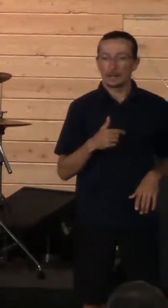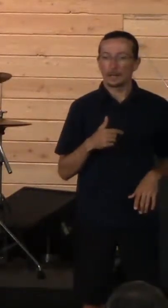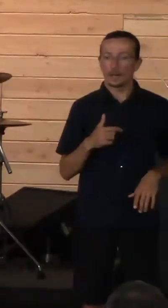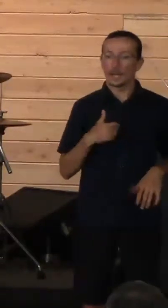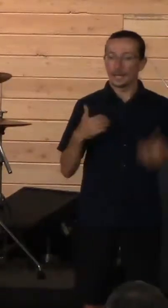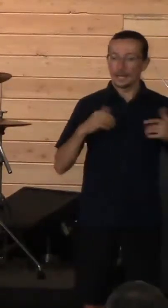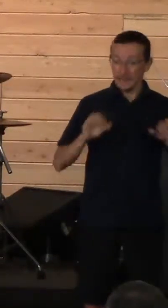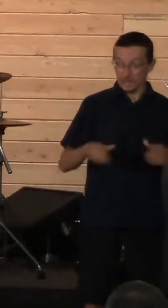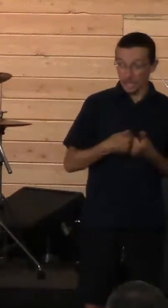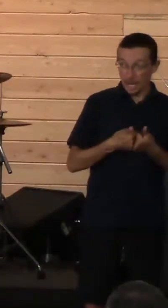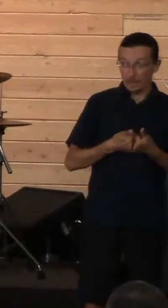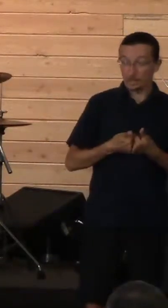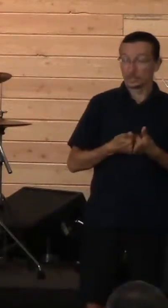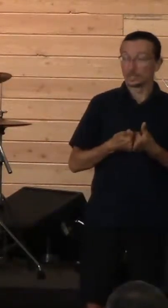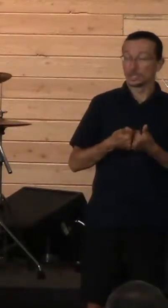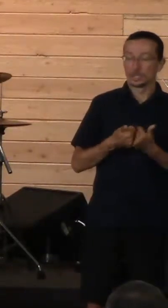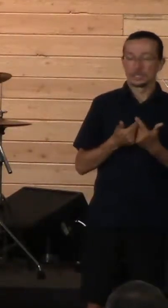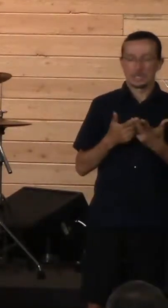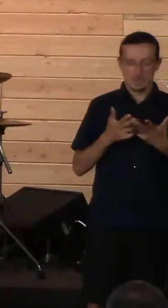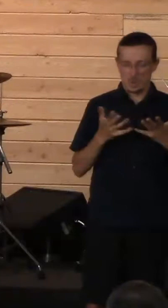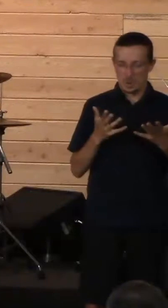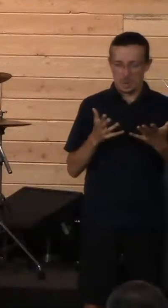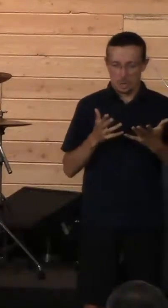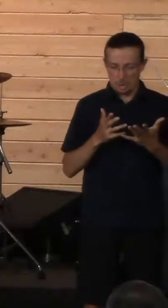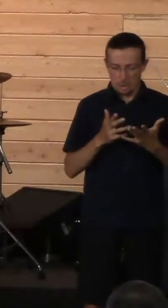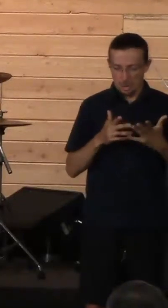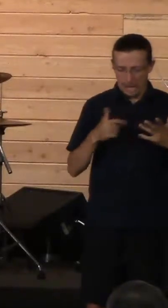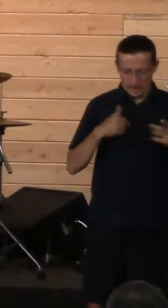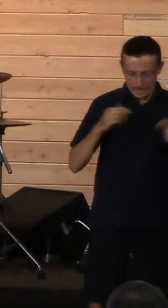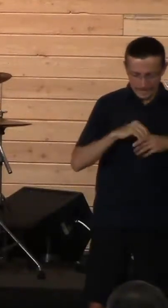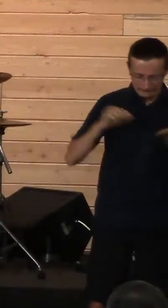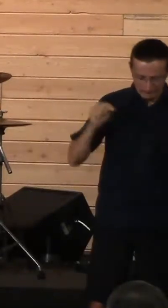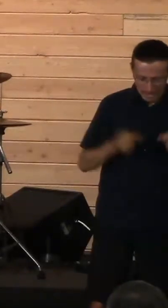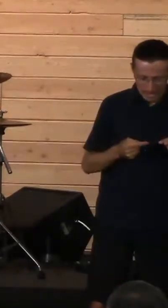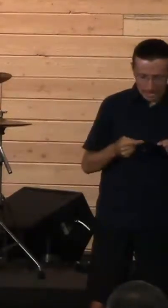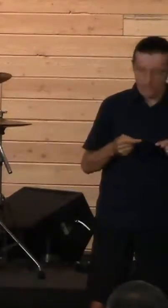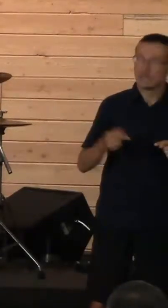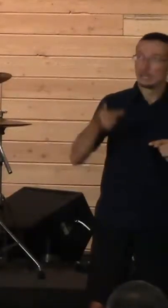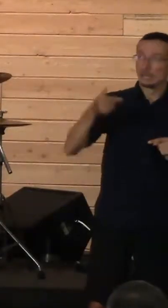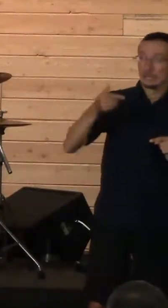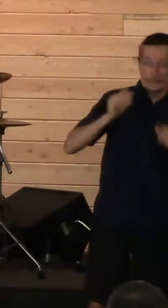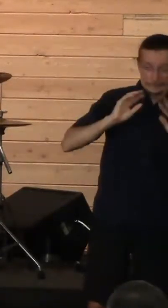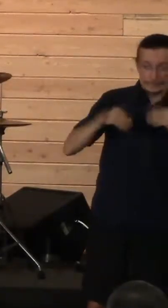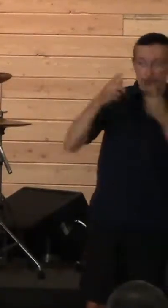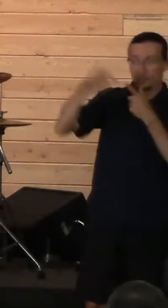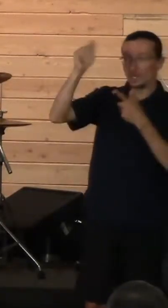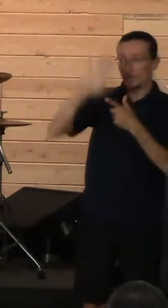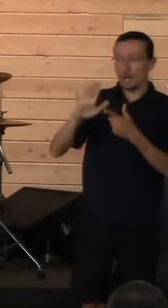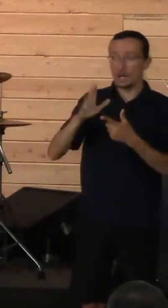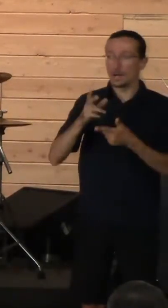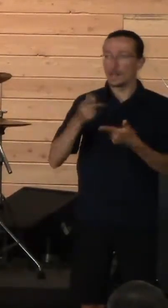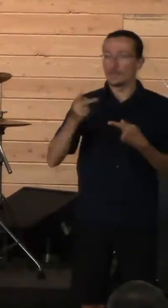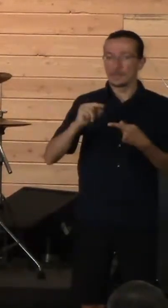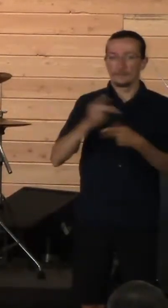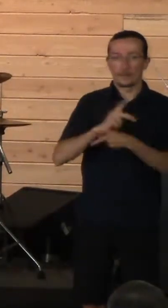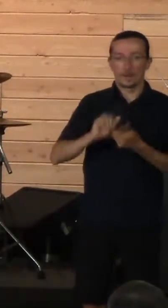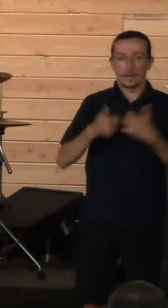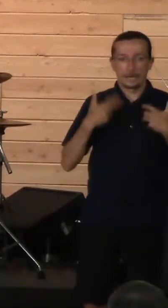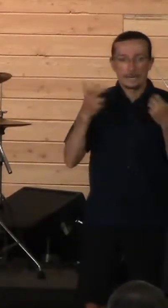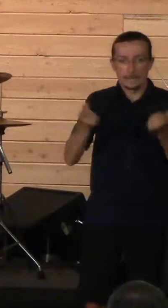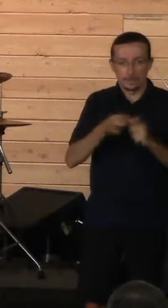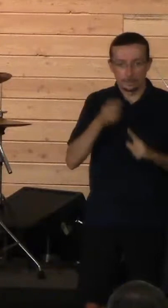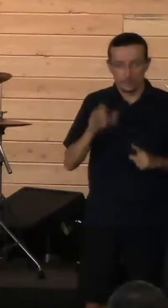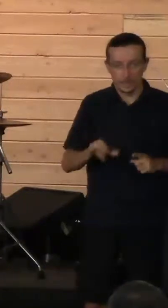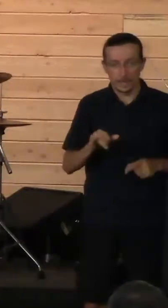clean it up, and then how God's going to use that and how we're going to heal from that. And so that last thing is that choice.